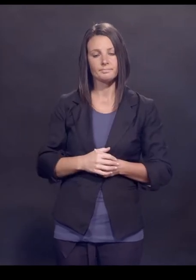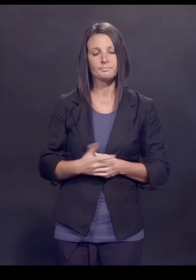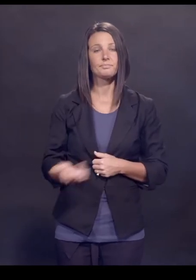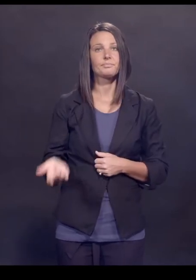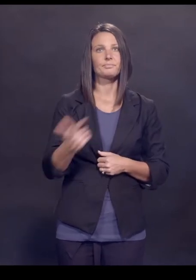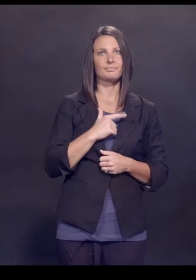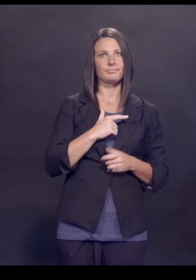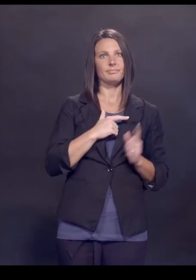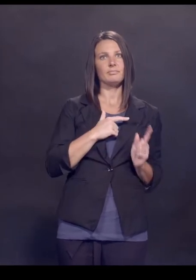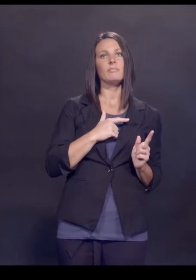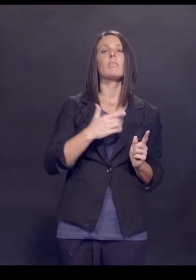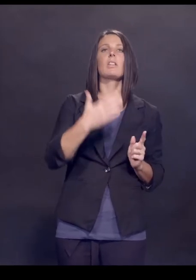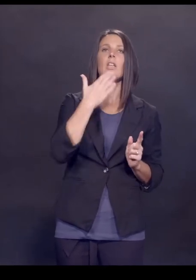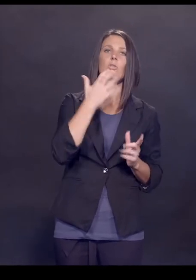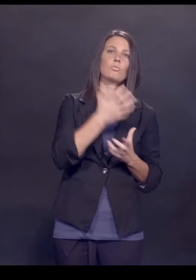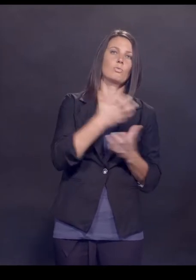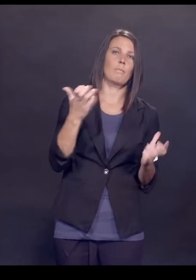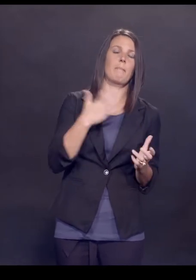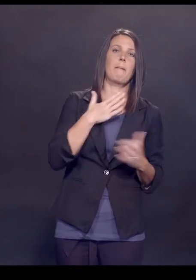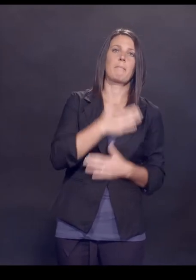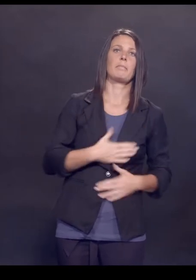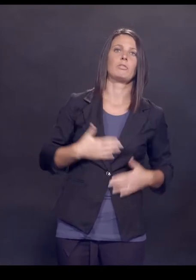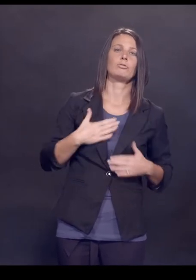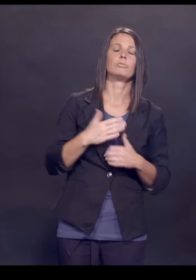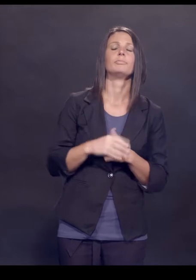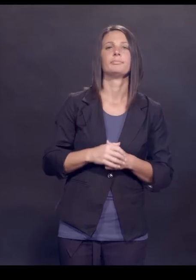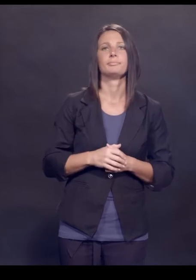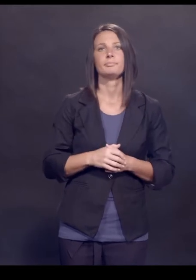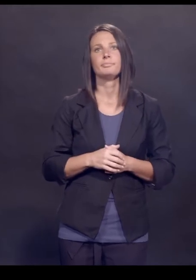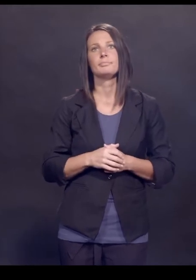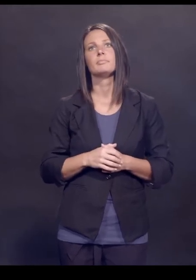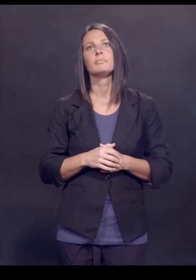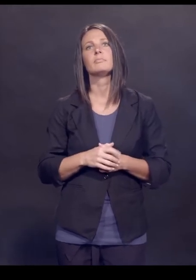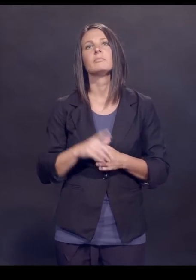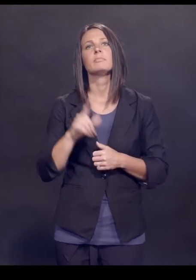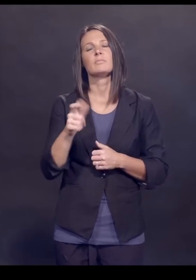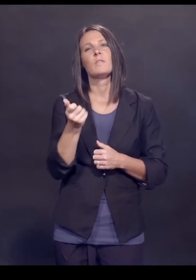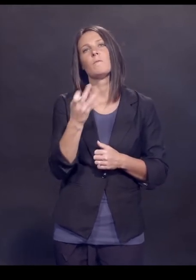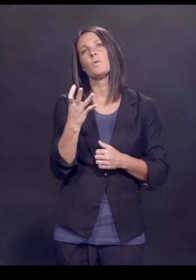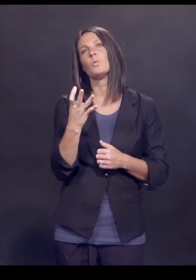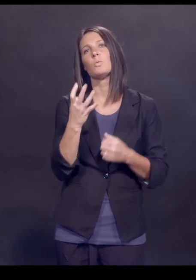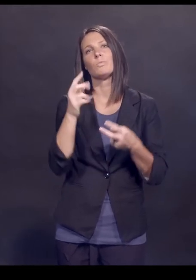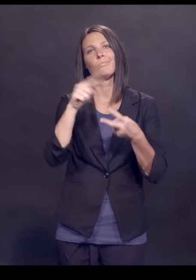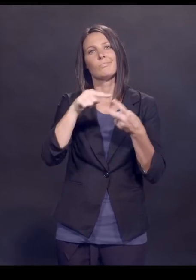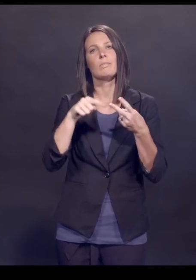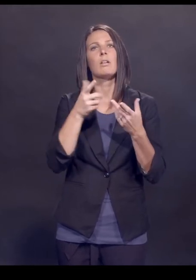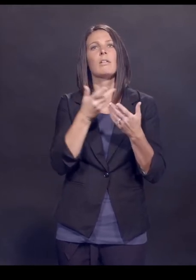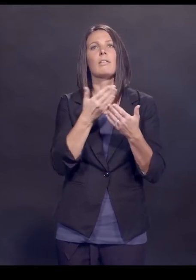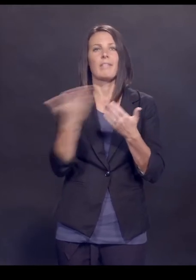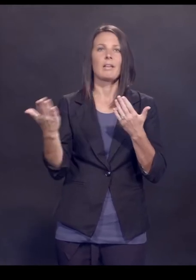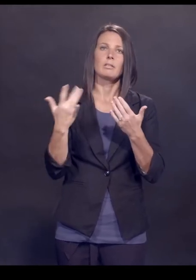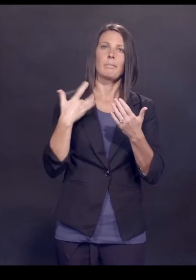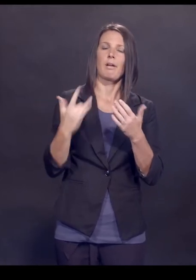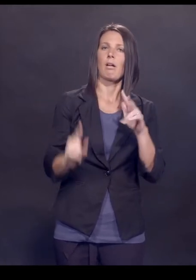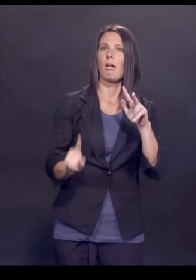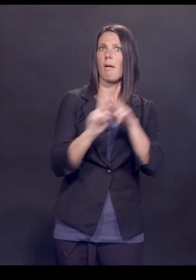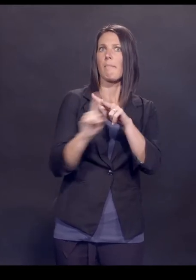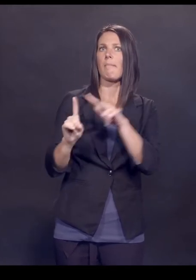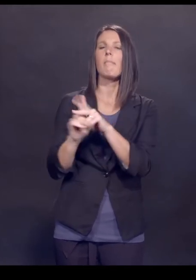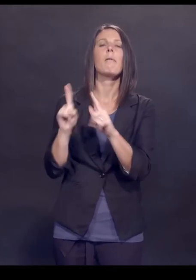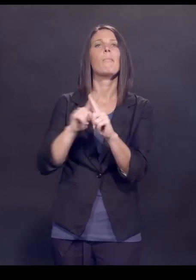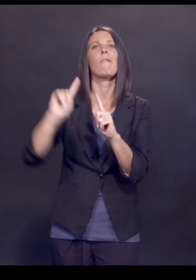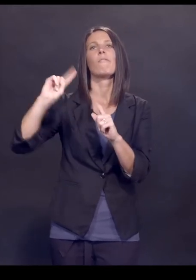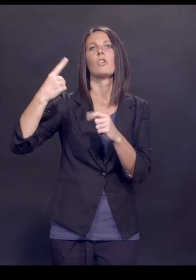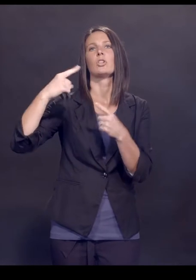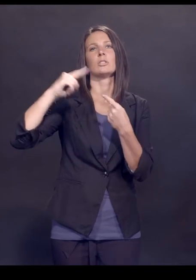Thank you, Dr. Johnson. It's my pleasure. So I want to address a couple of things this morning that come up frequently. I think the first